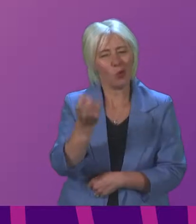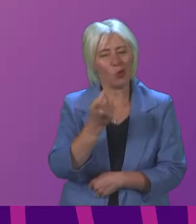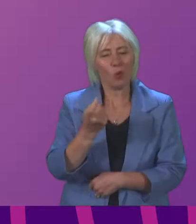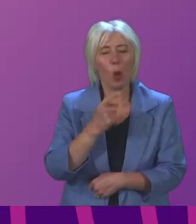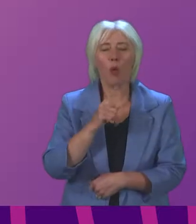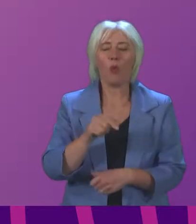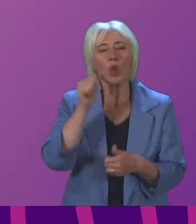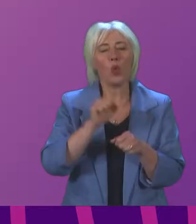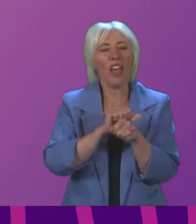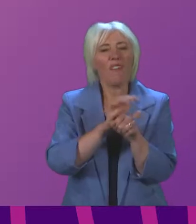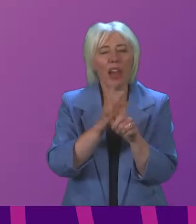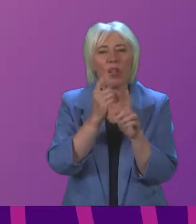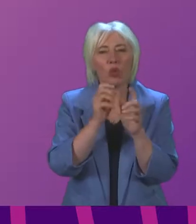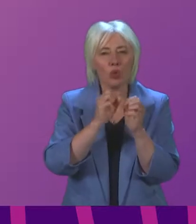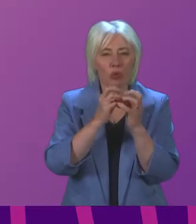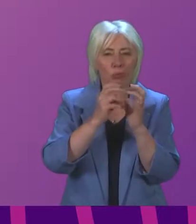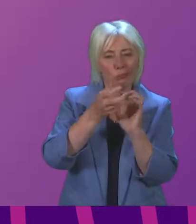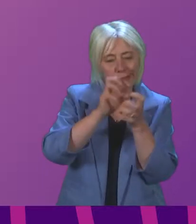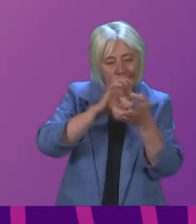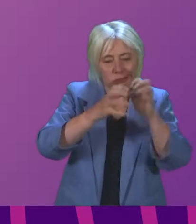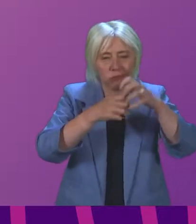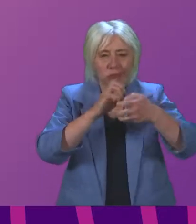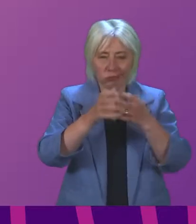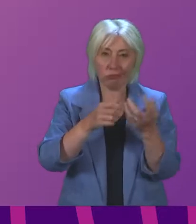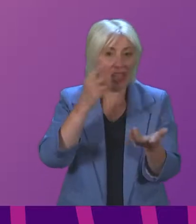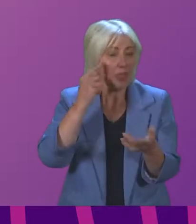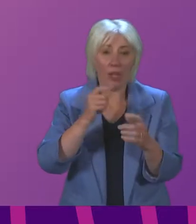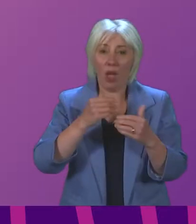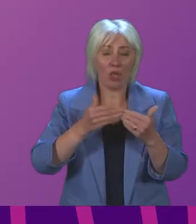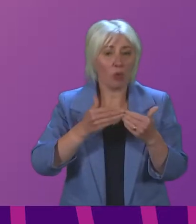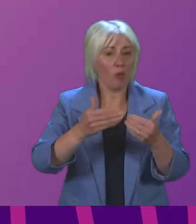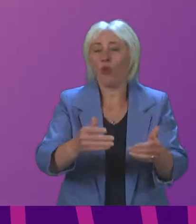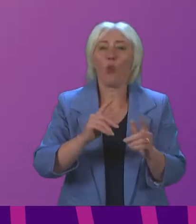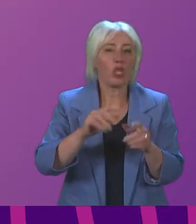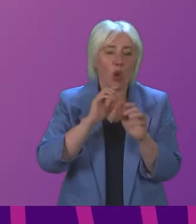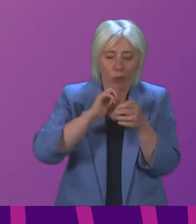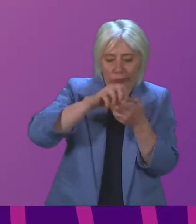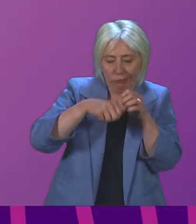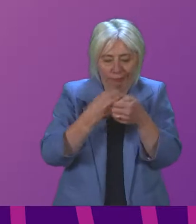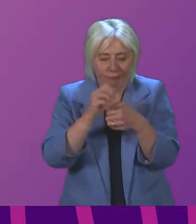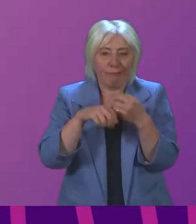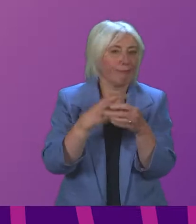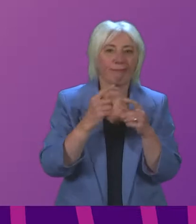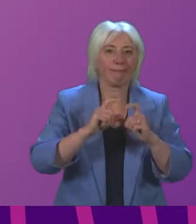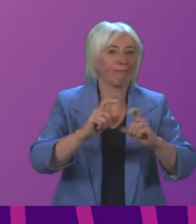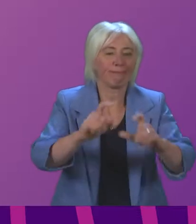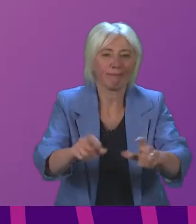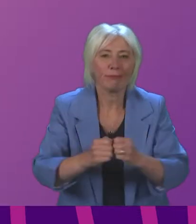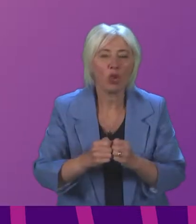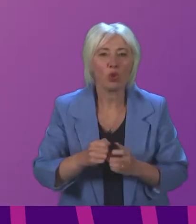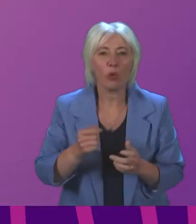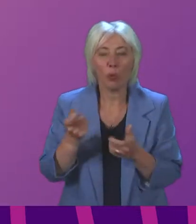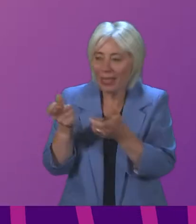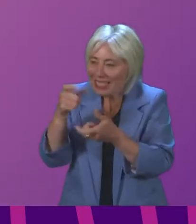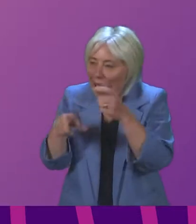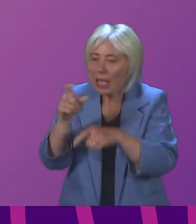and that this pattern would probably continually be repeated as we move forward that the battleground would be in science and medicine to